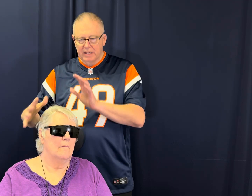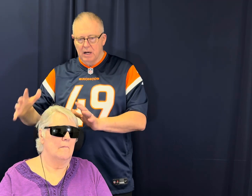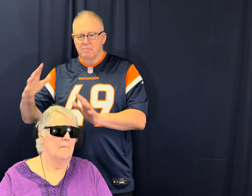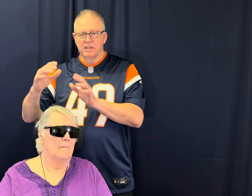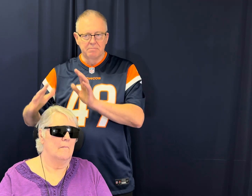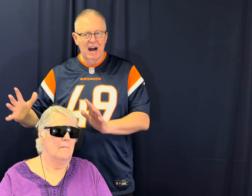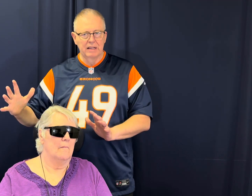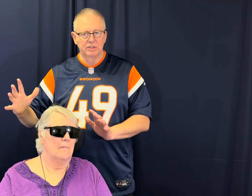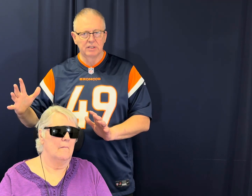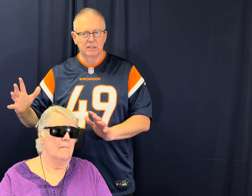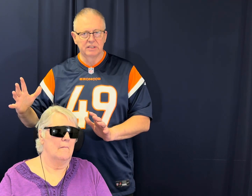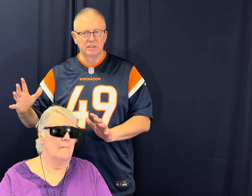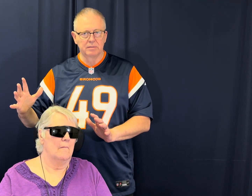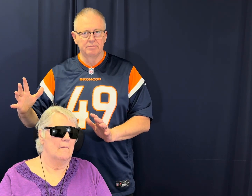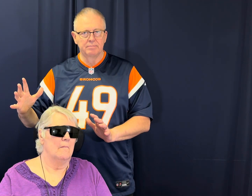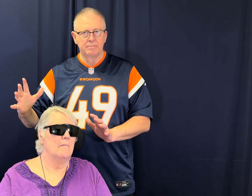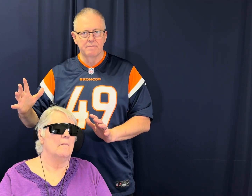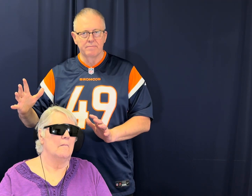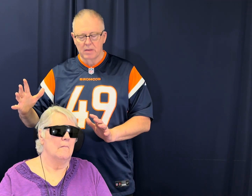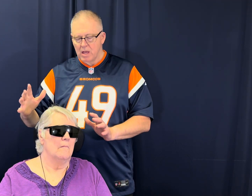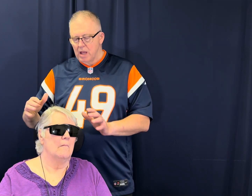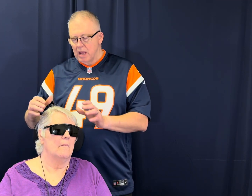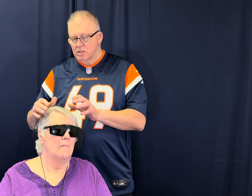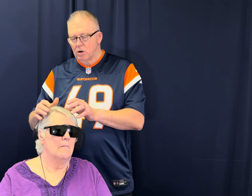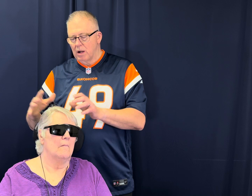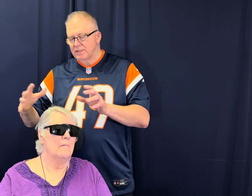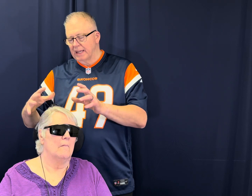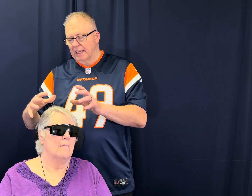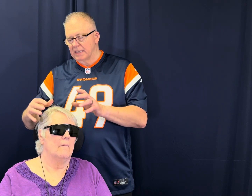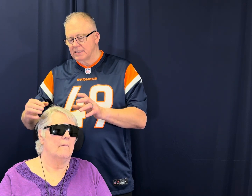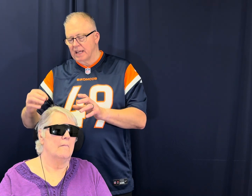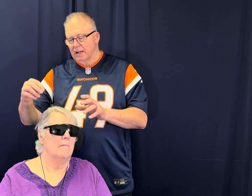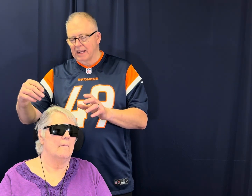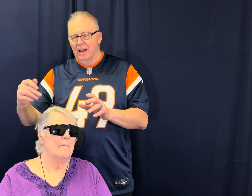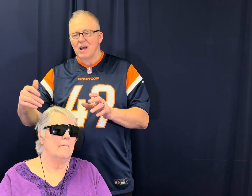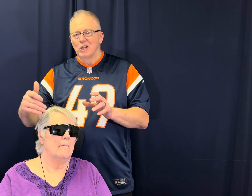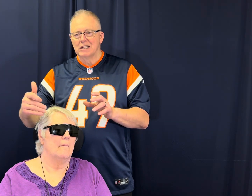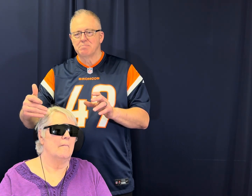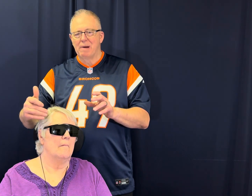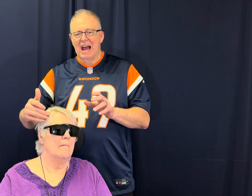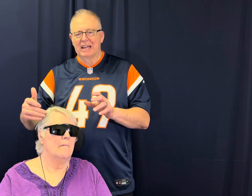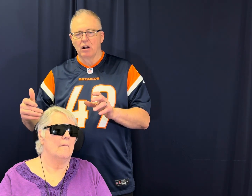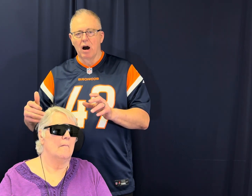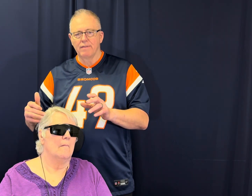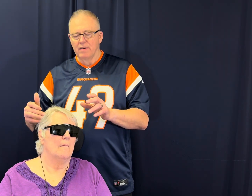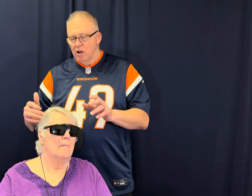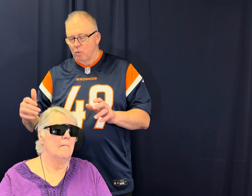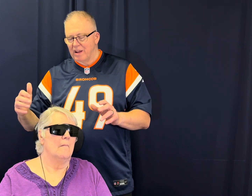become the demise of the system. And so I'm taking it and saying, okay, let's back it off. We